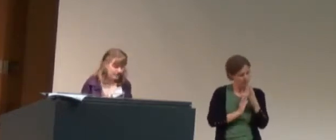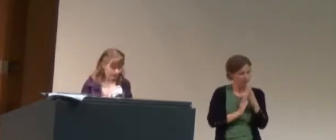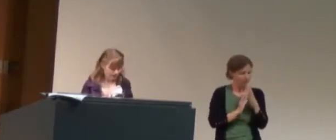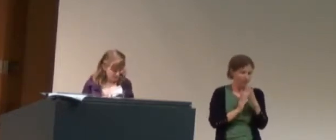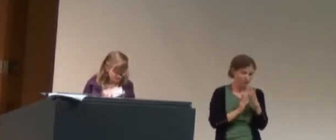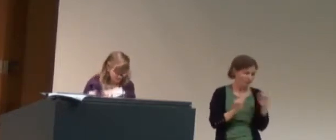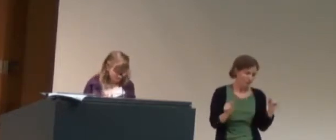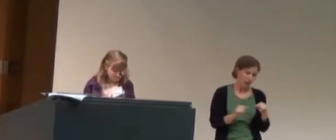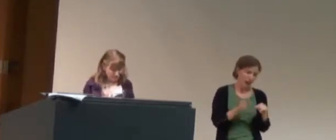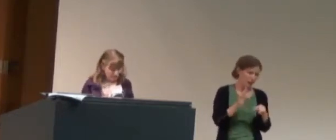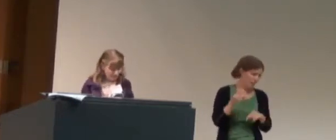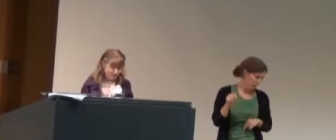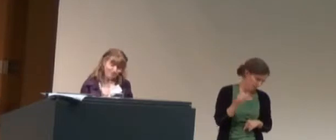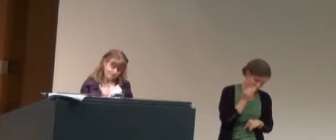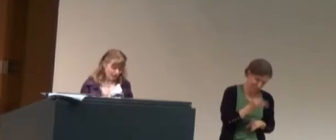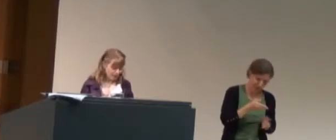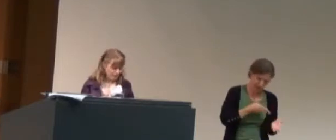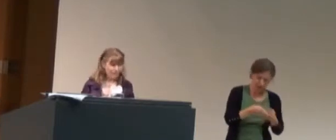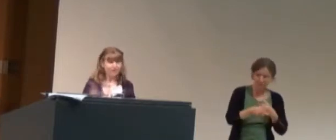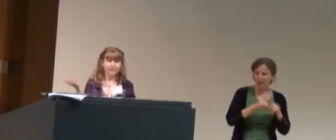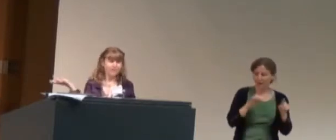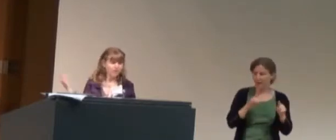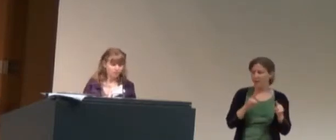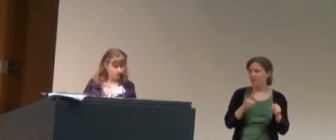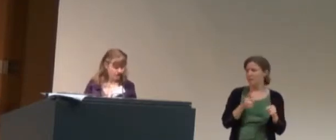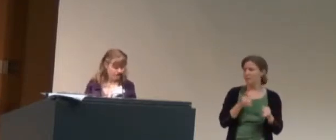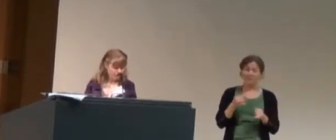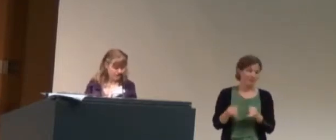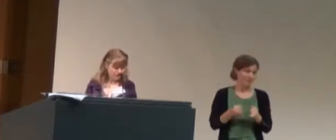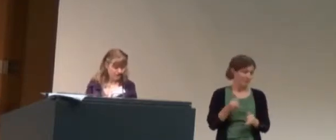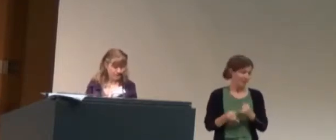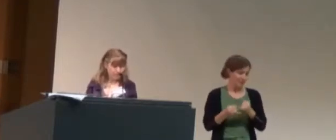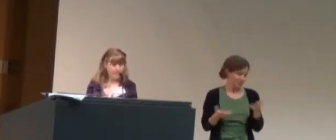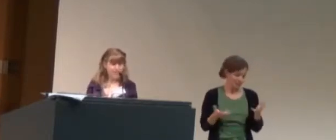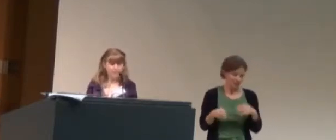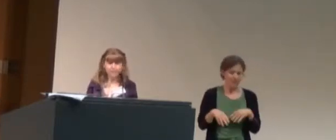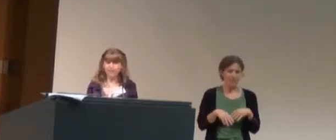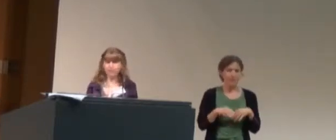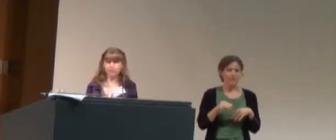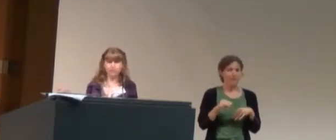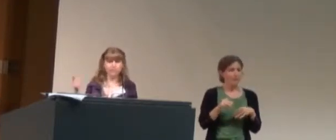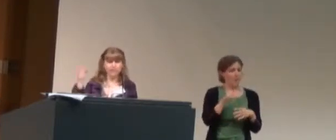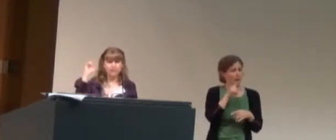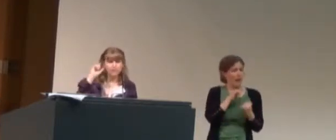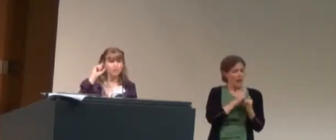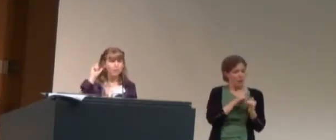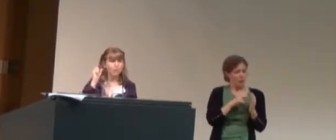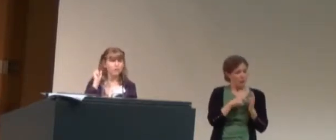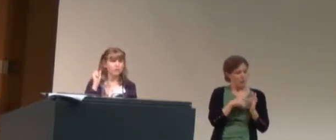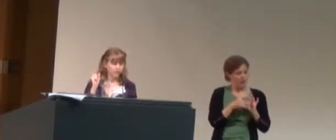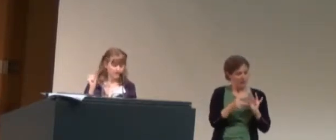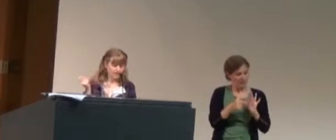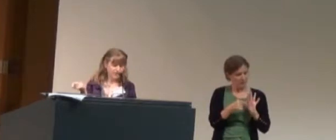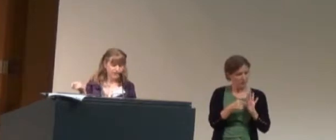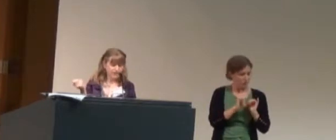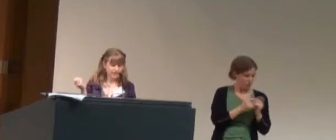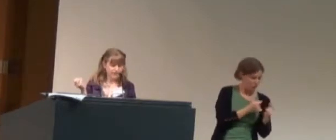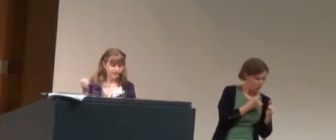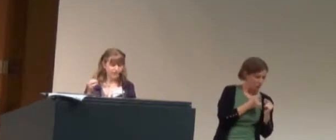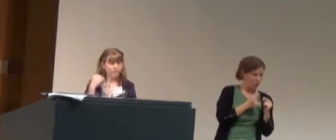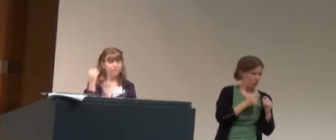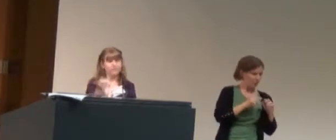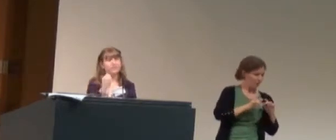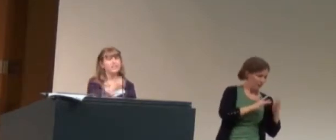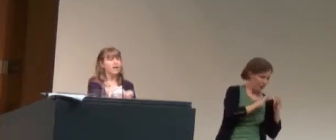in the butt, I'm telling you. So, but, um, finally the conclusion here is that, uh, the medium that you choose for message, what you should be considering